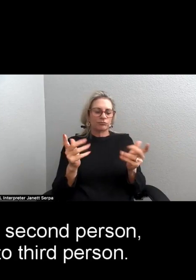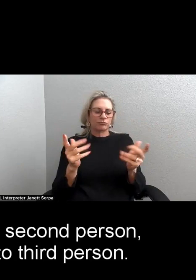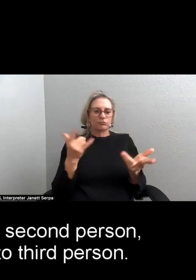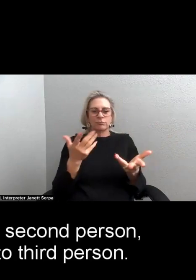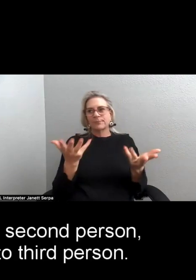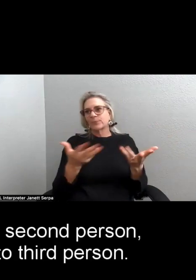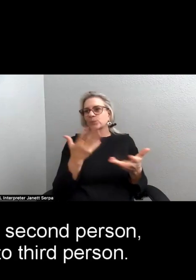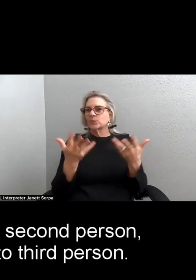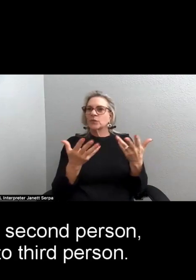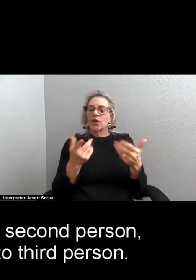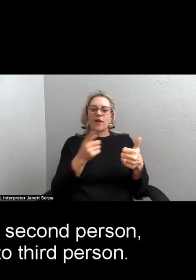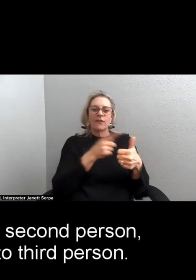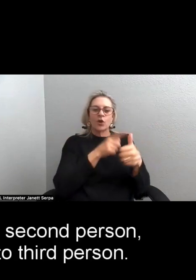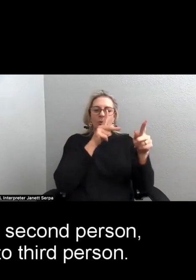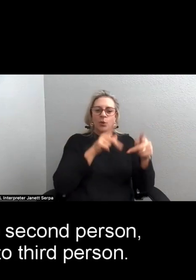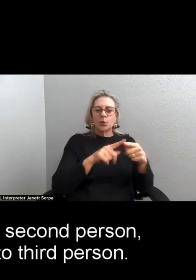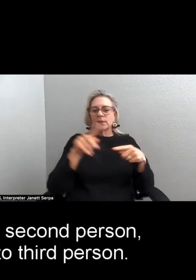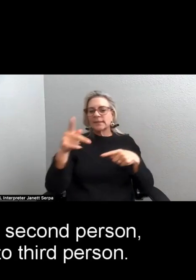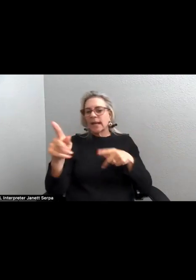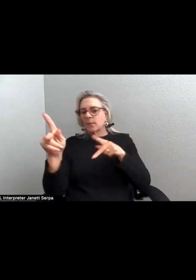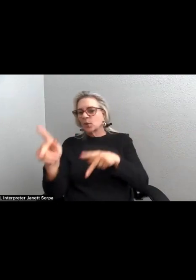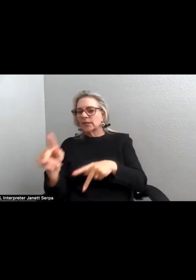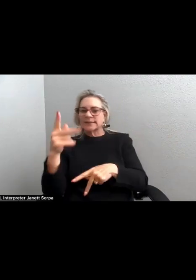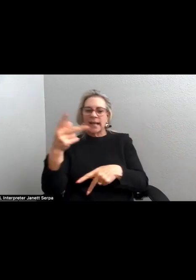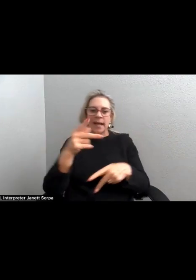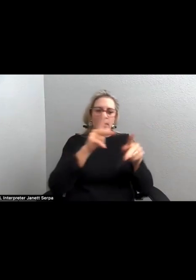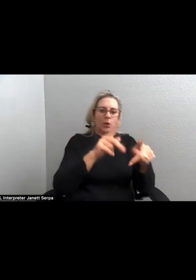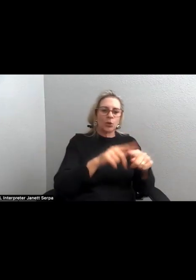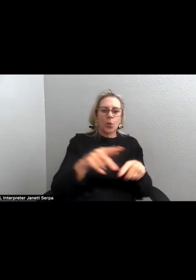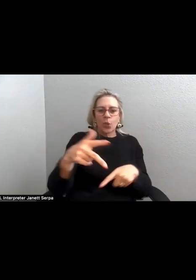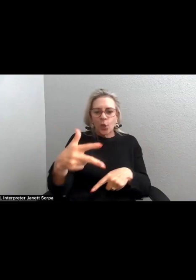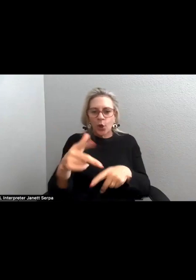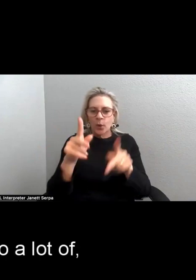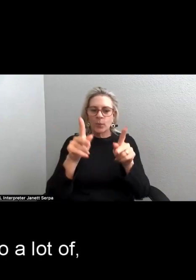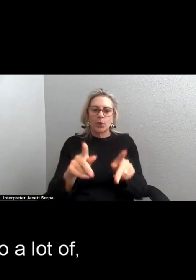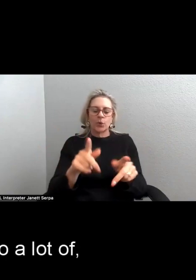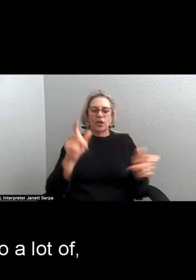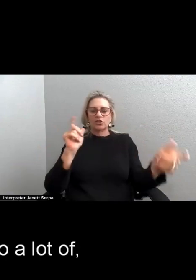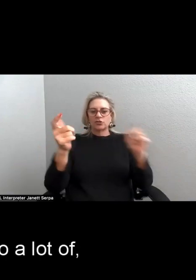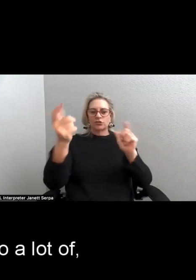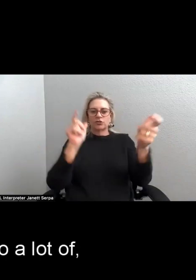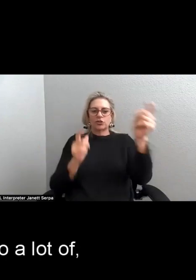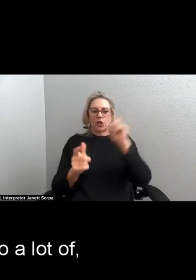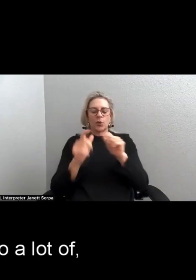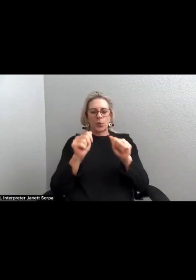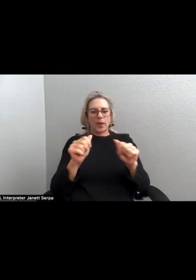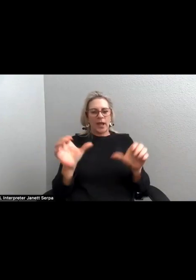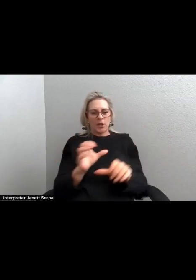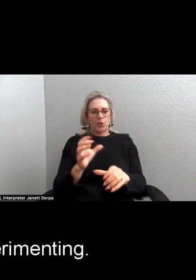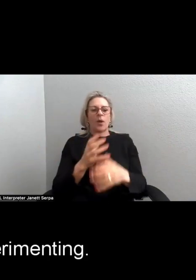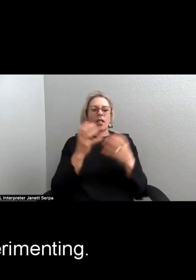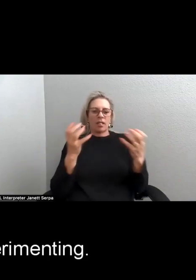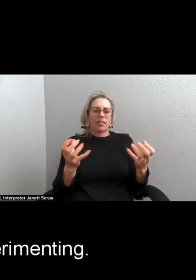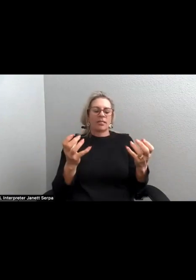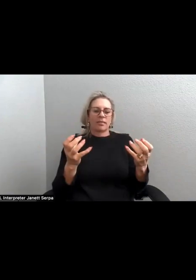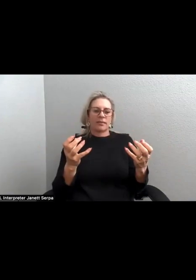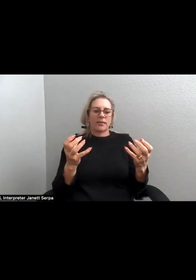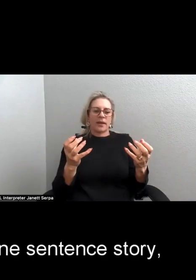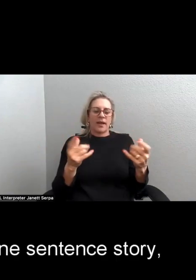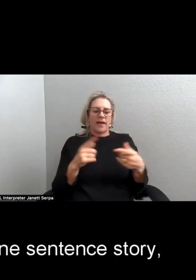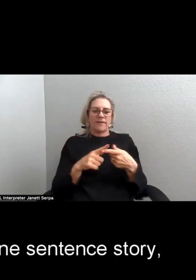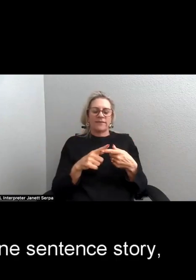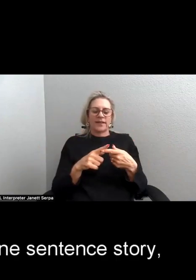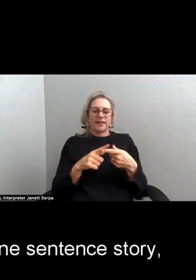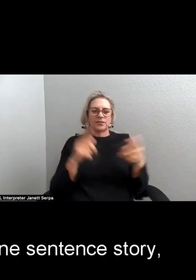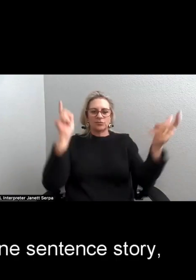first person to second person, second person to third person. You can do a lot of experimenting,